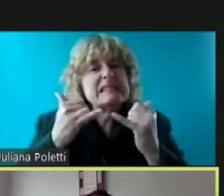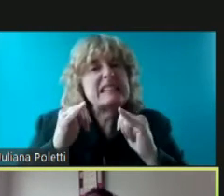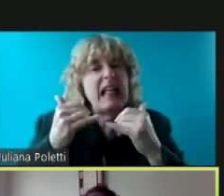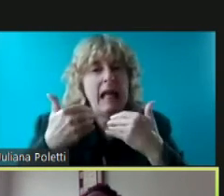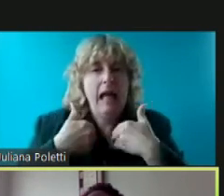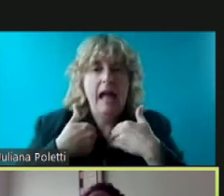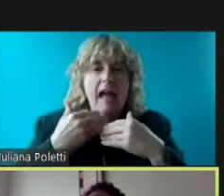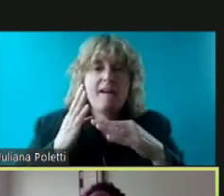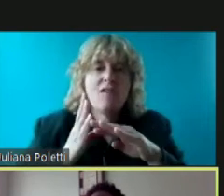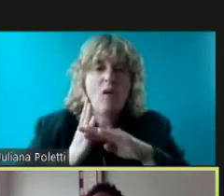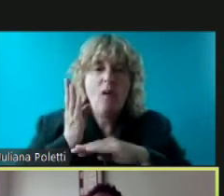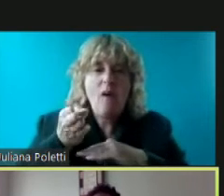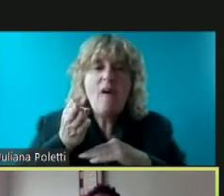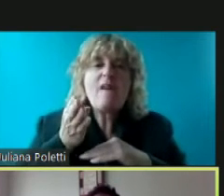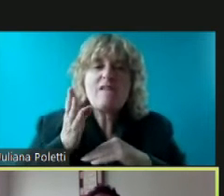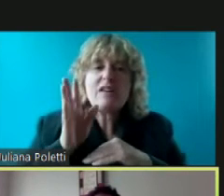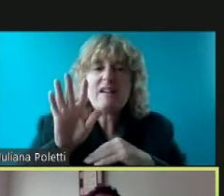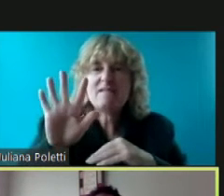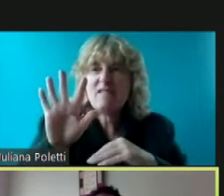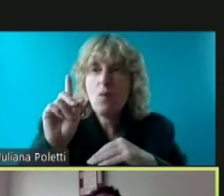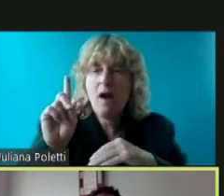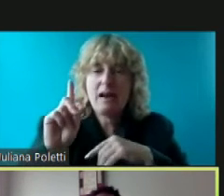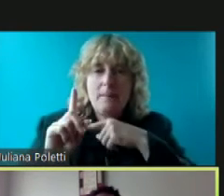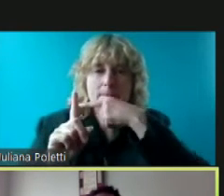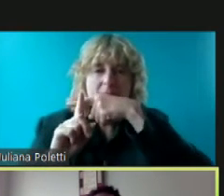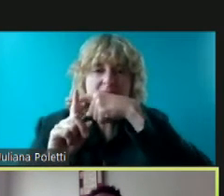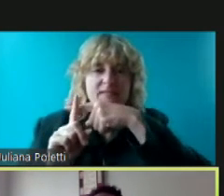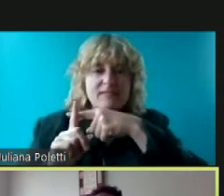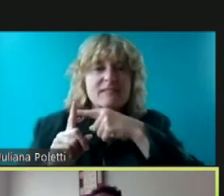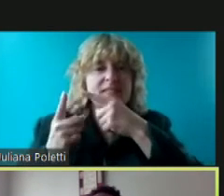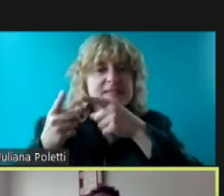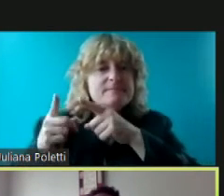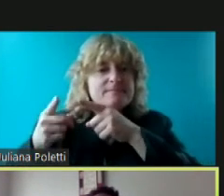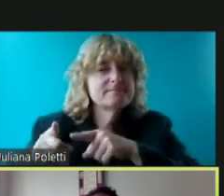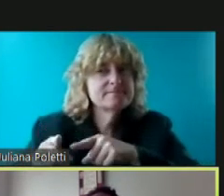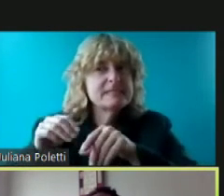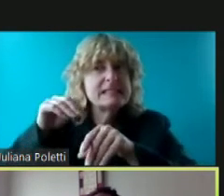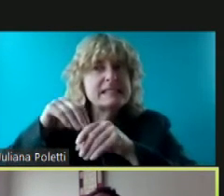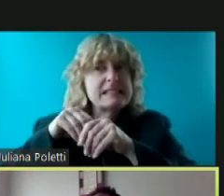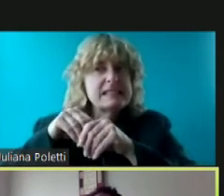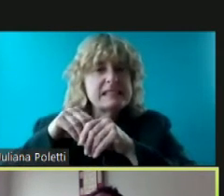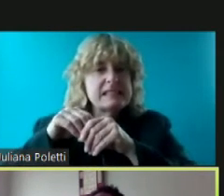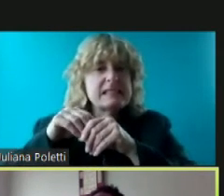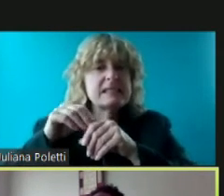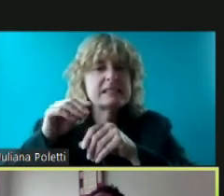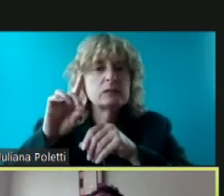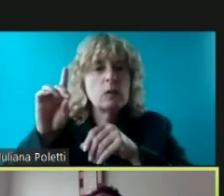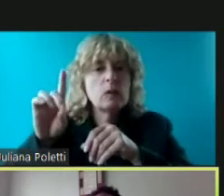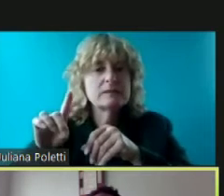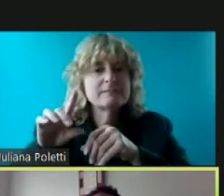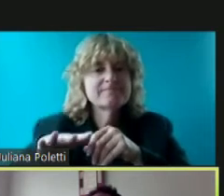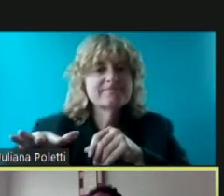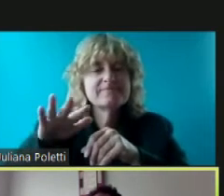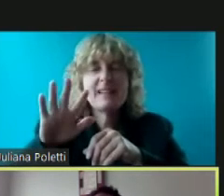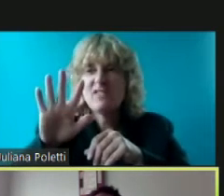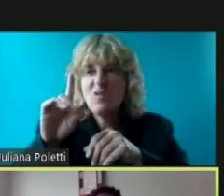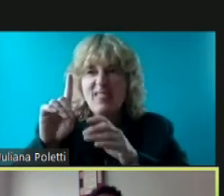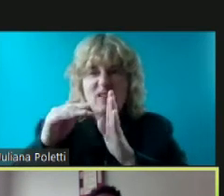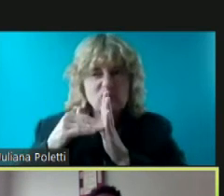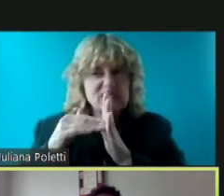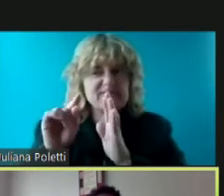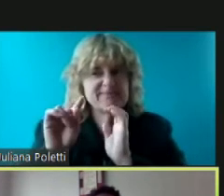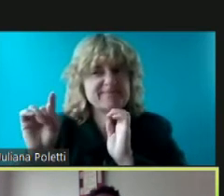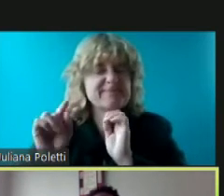positive cases in the detroit area um and it looks like our as of yesterday the last two days our numbers